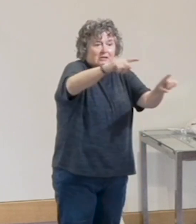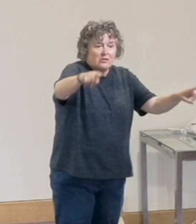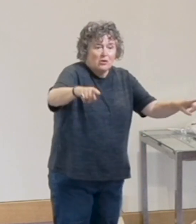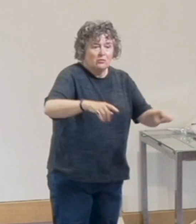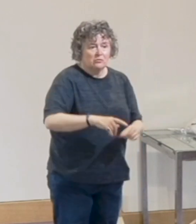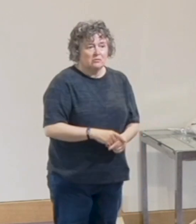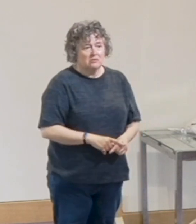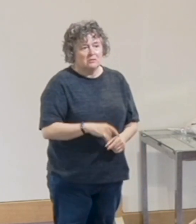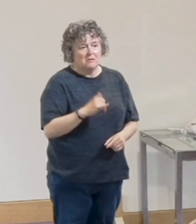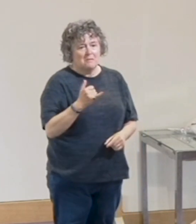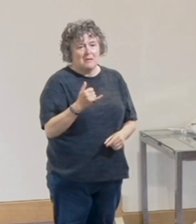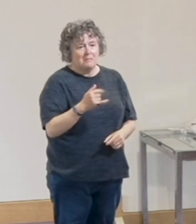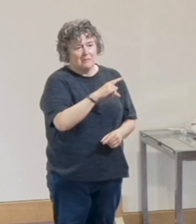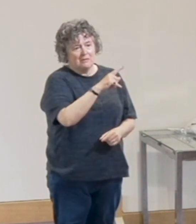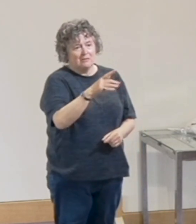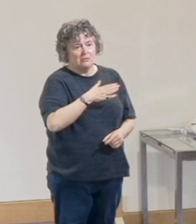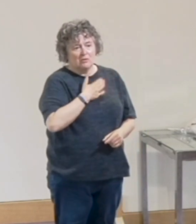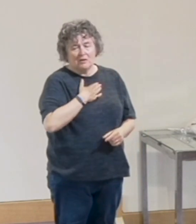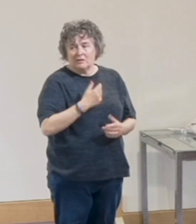perhaps don't even like you.